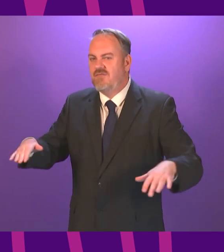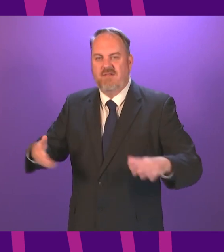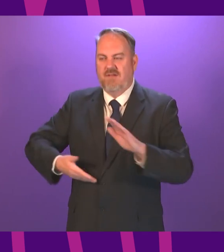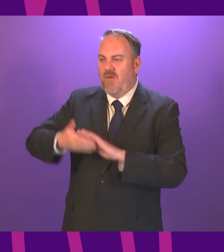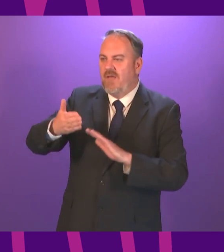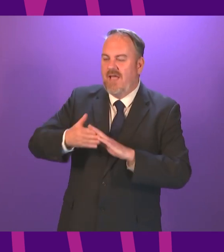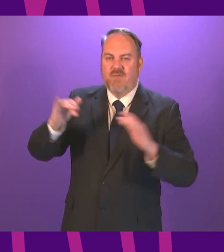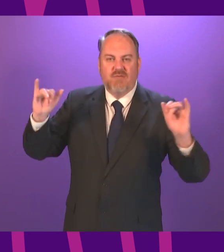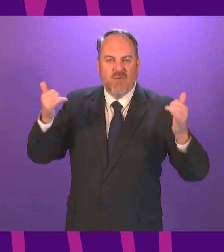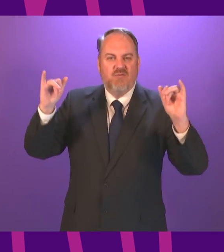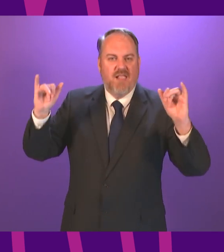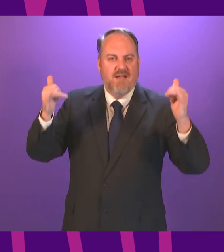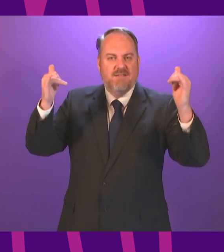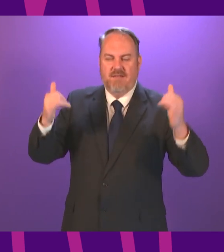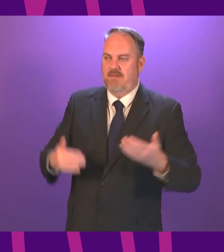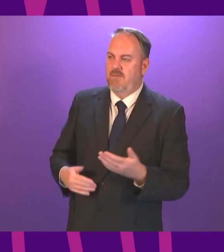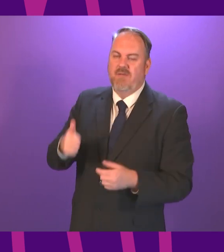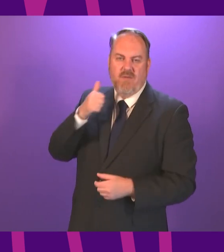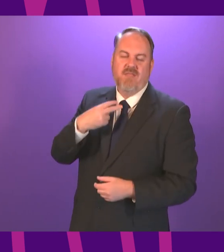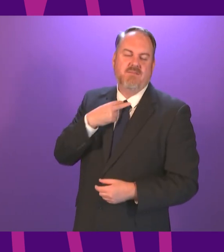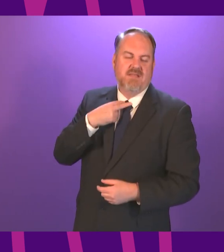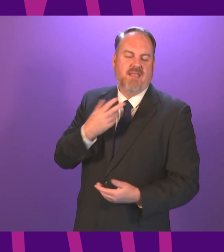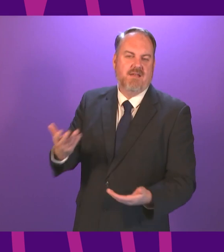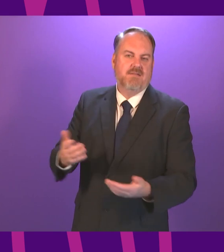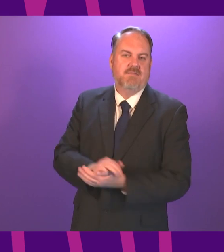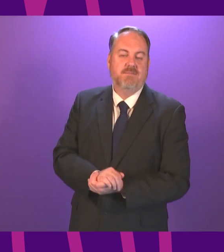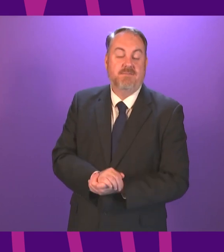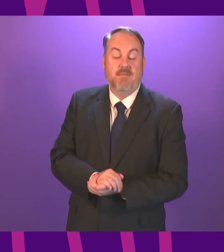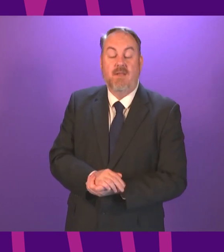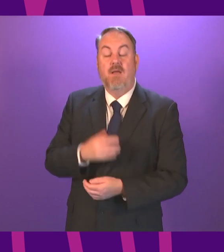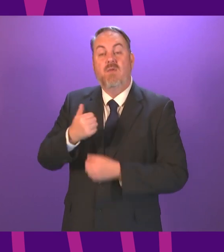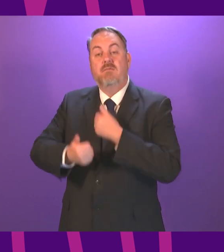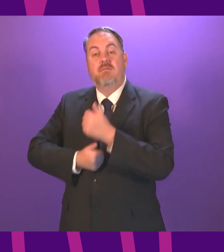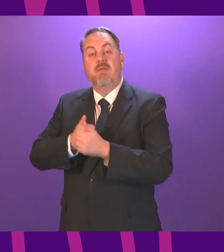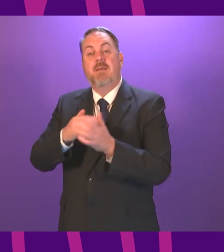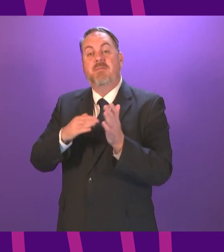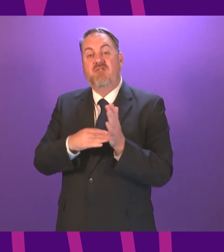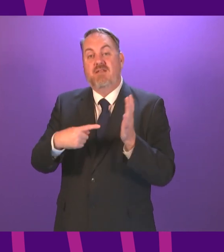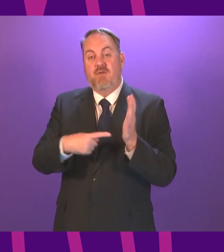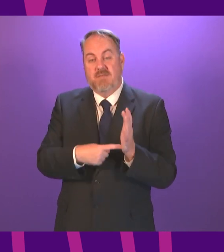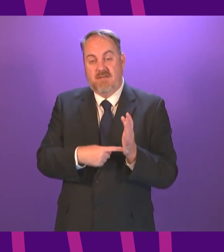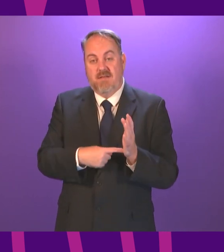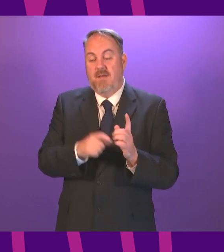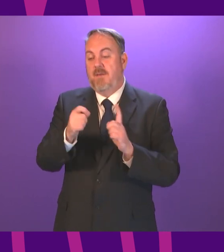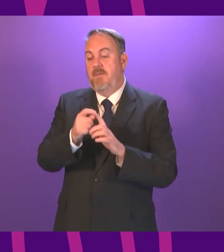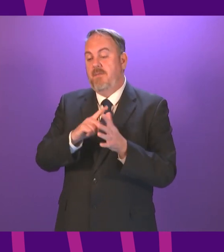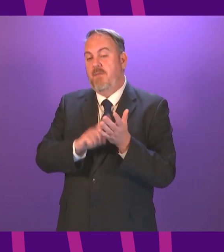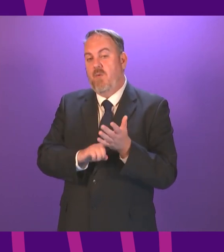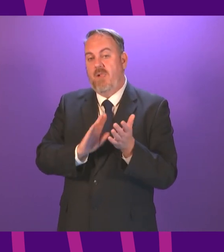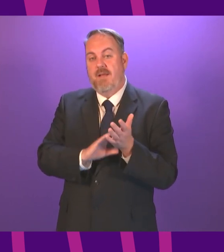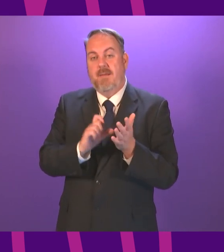more details to that can I also commend Michelle Thompson Michael Marra Paul MacLennan